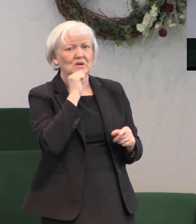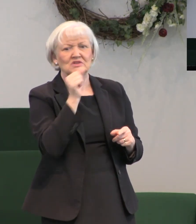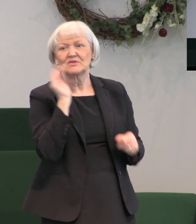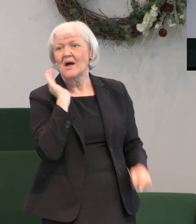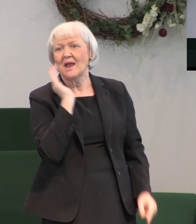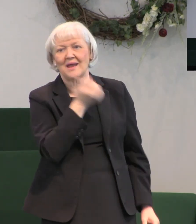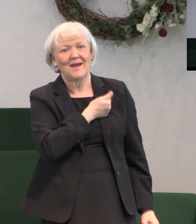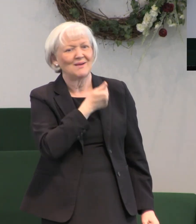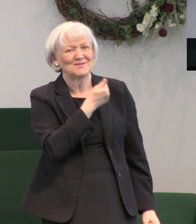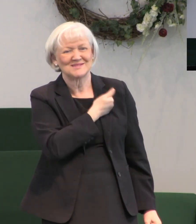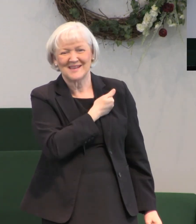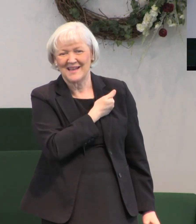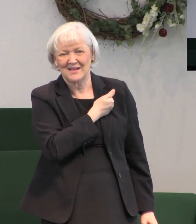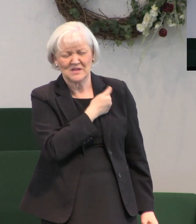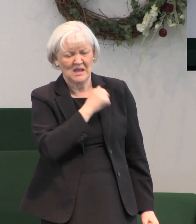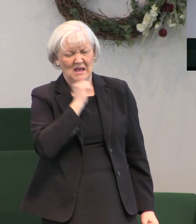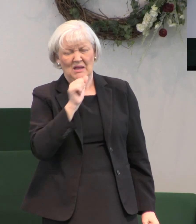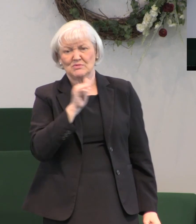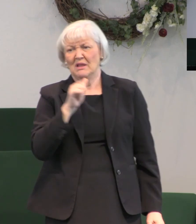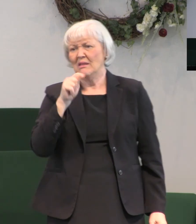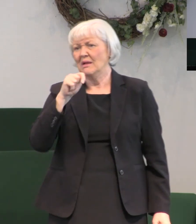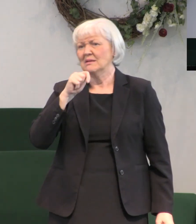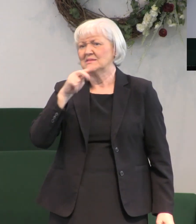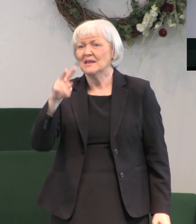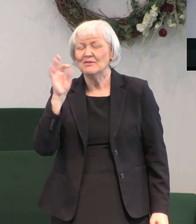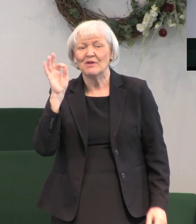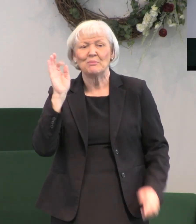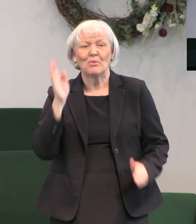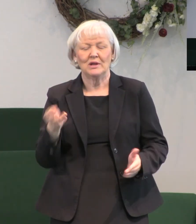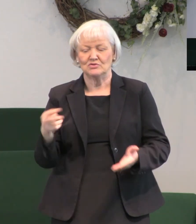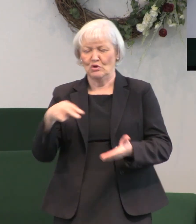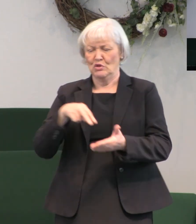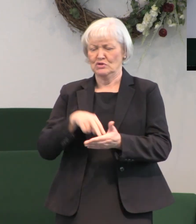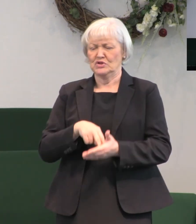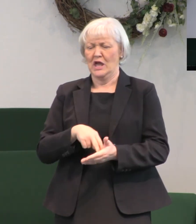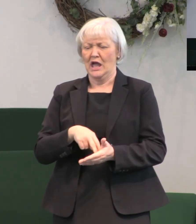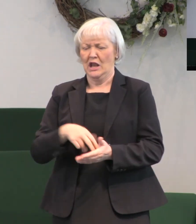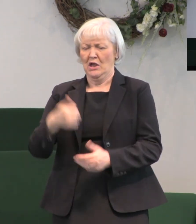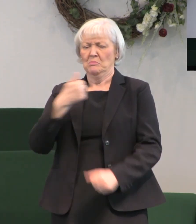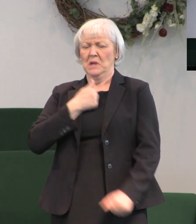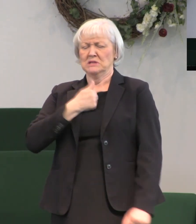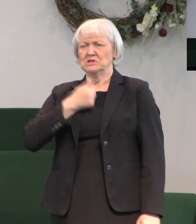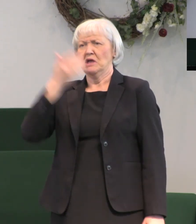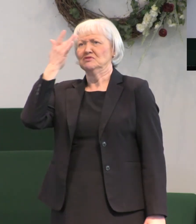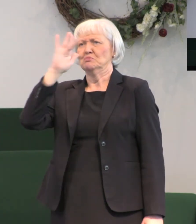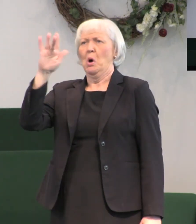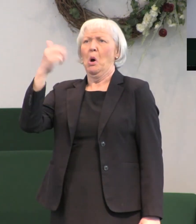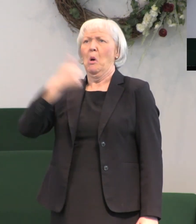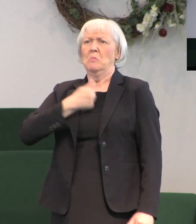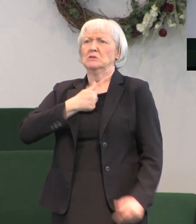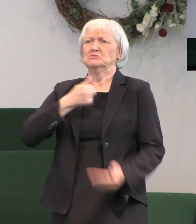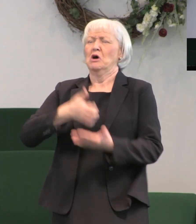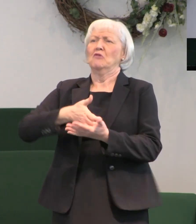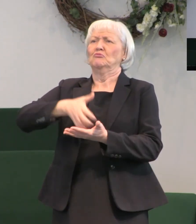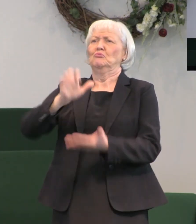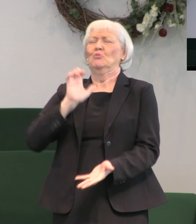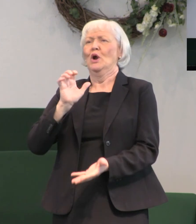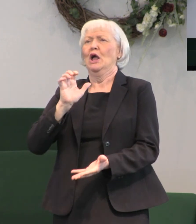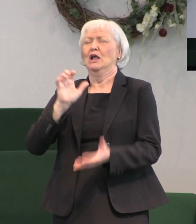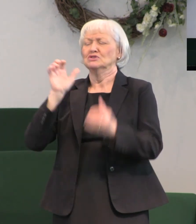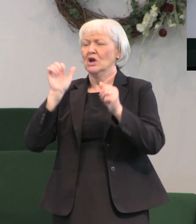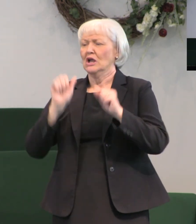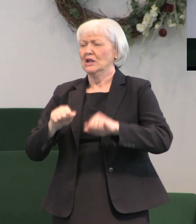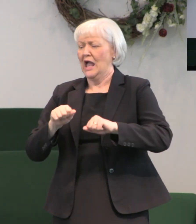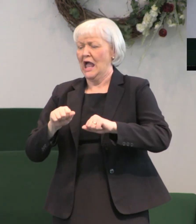Paul was not like some of these TV preachers who get up and talk about how smart they are and how rich they are and how you can